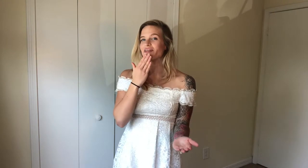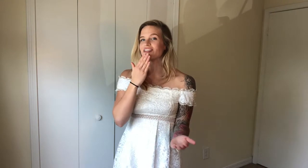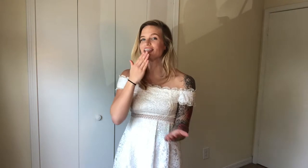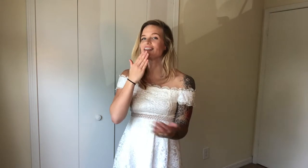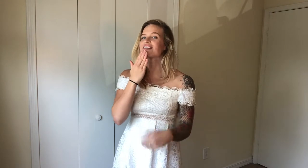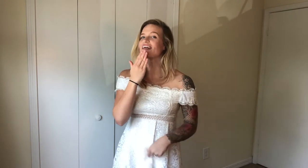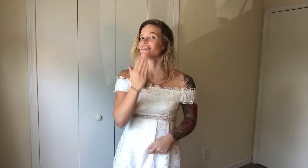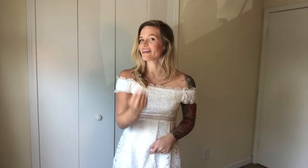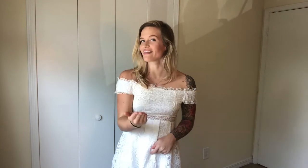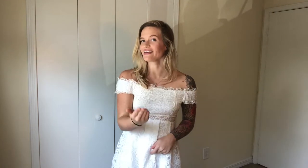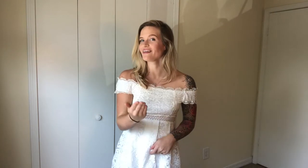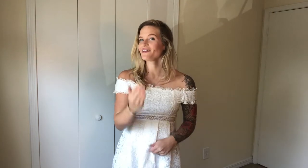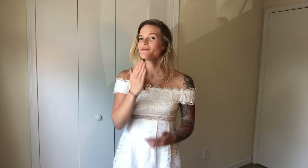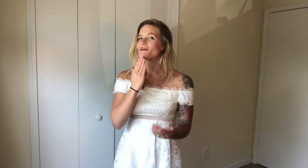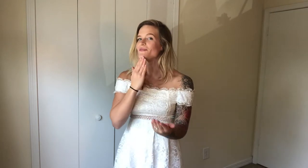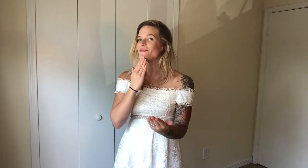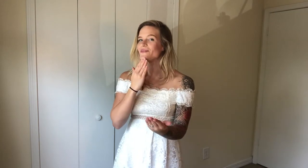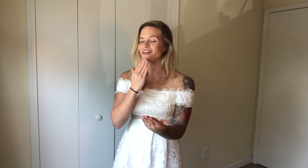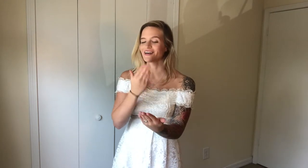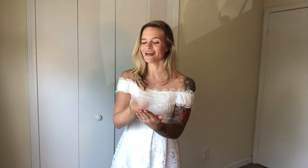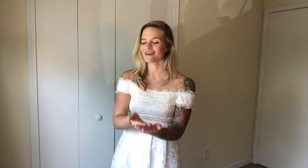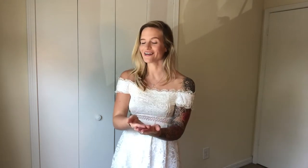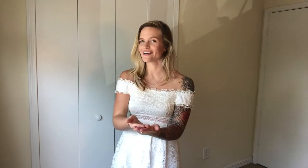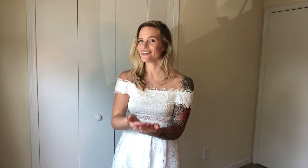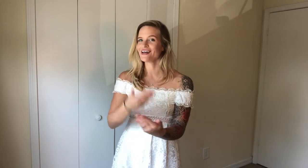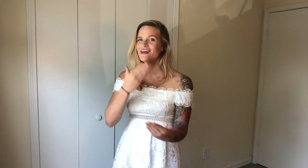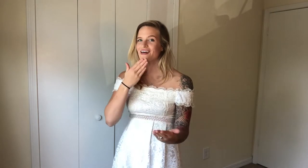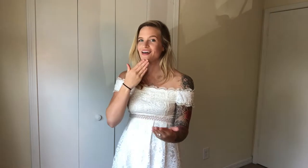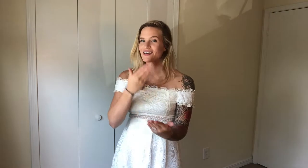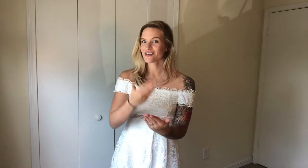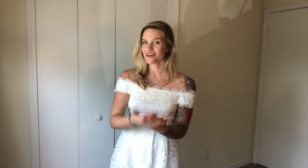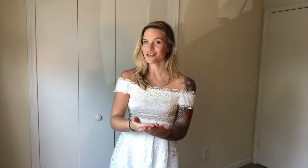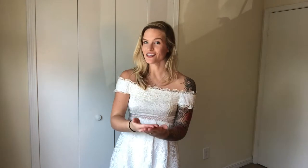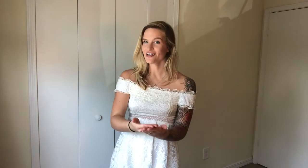your chins, kind of like thank you, but with your hand under it. Good.